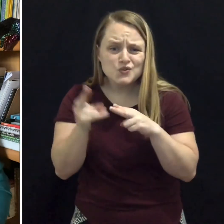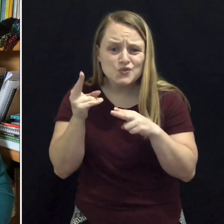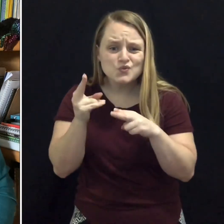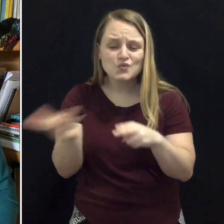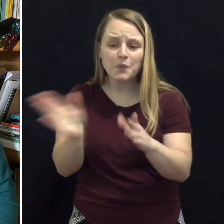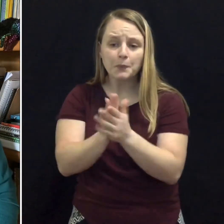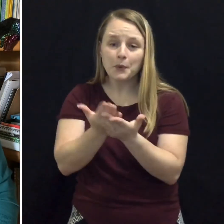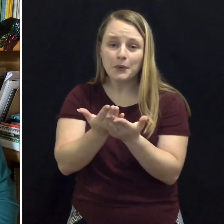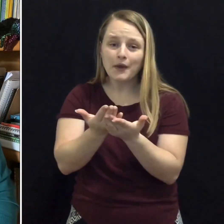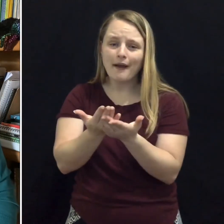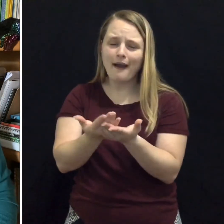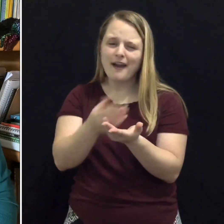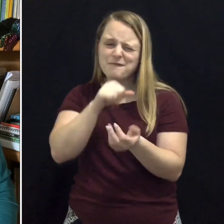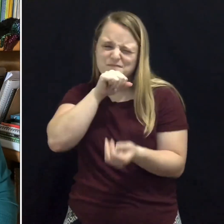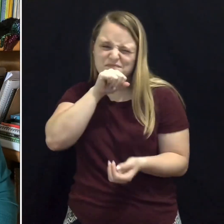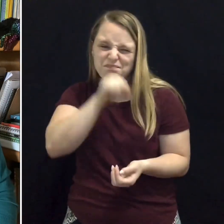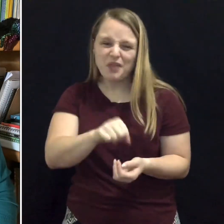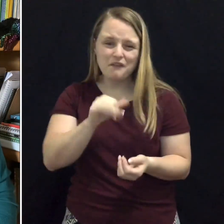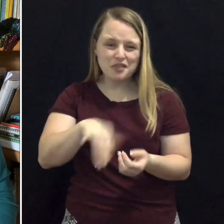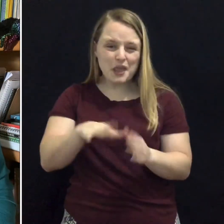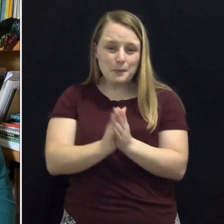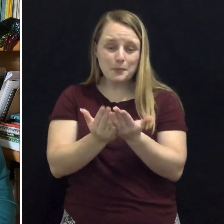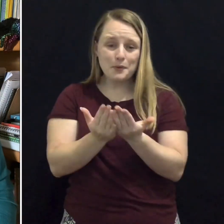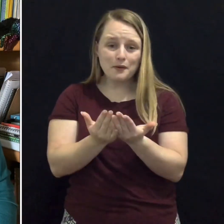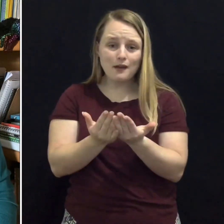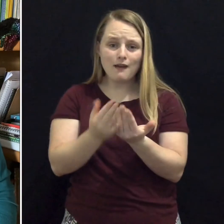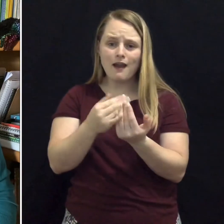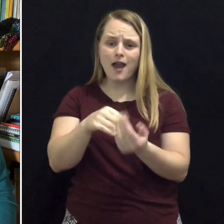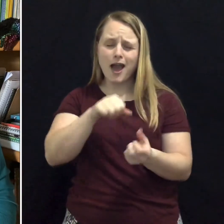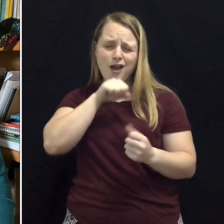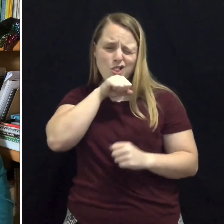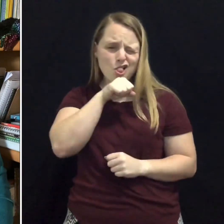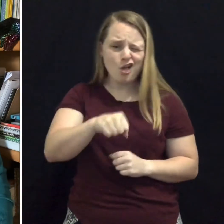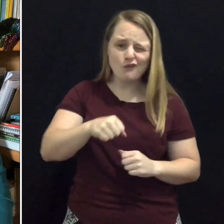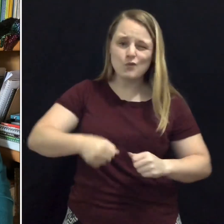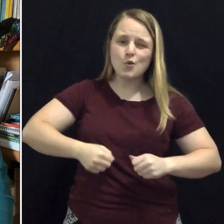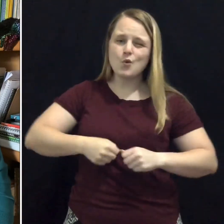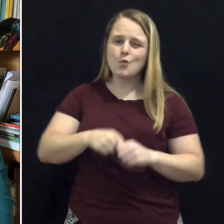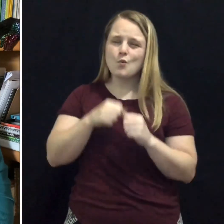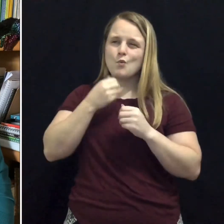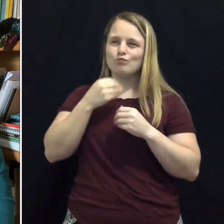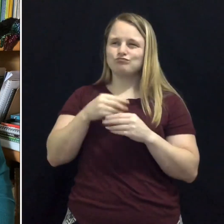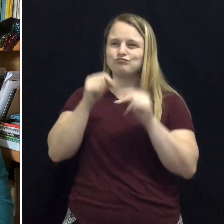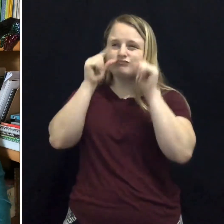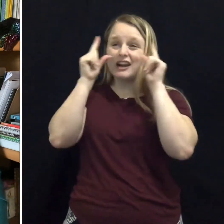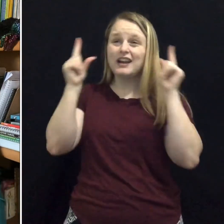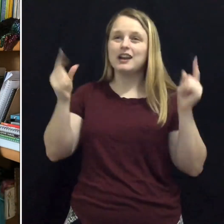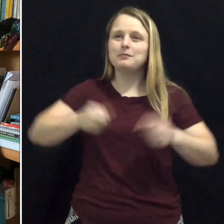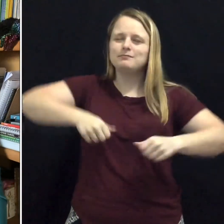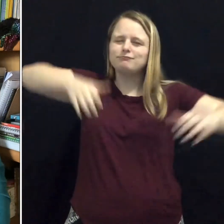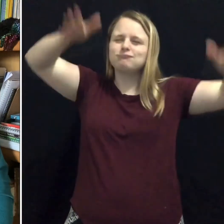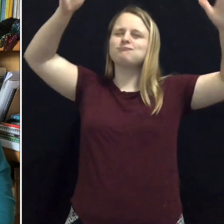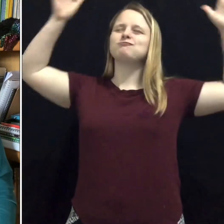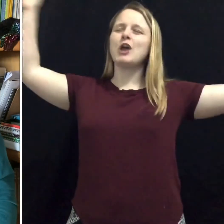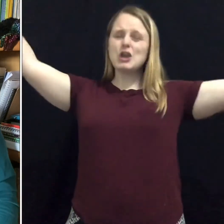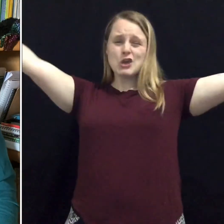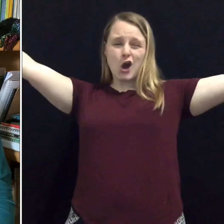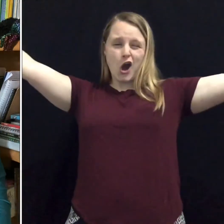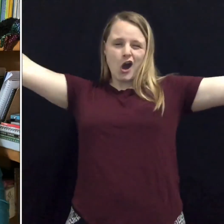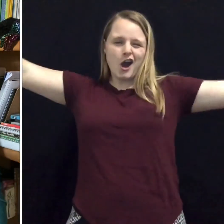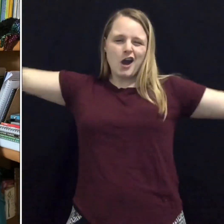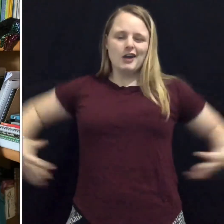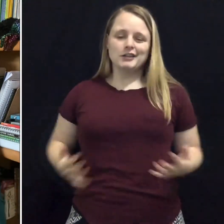While that was a very short book, I really love it. I love waking up in the morning, yawn, and stretch,